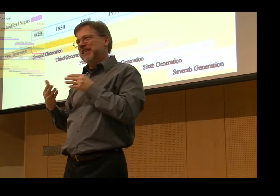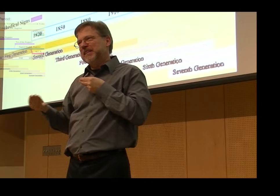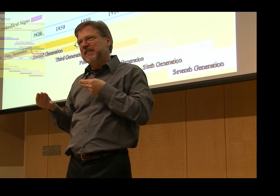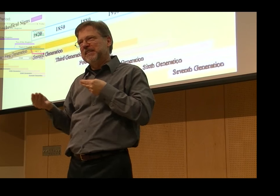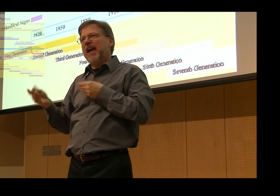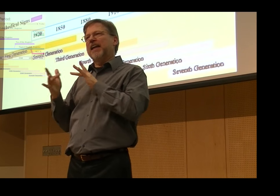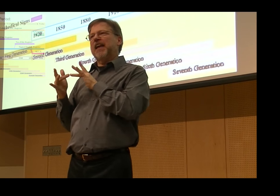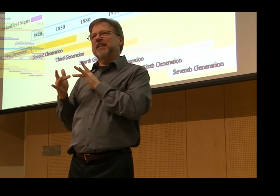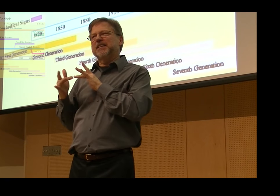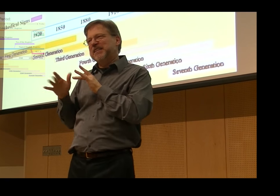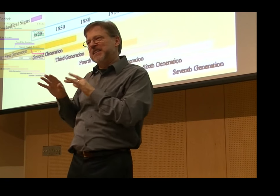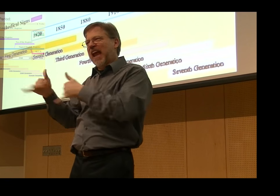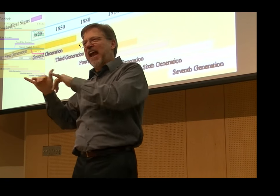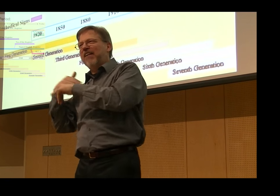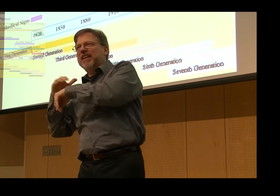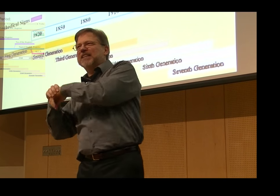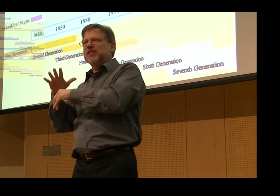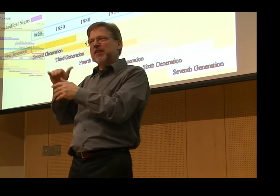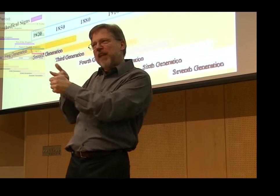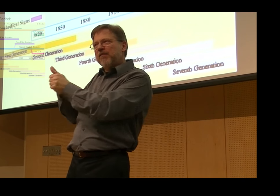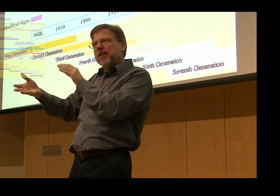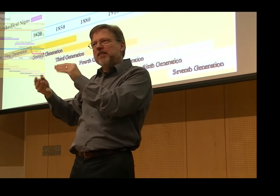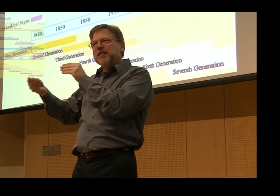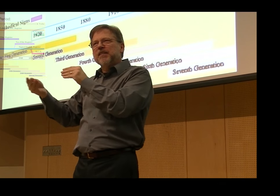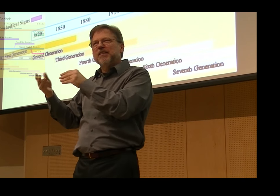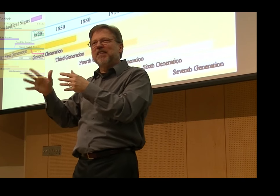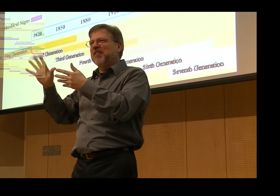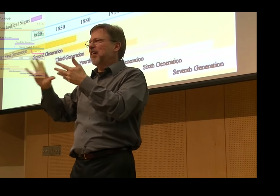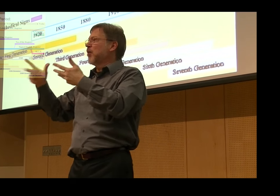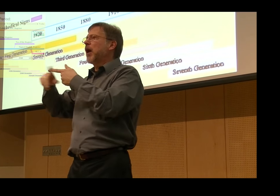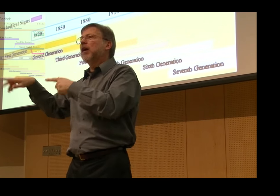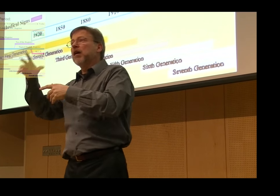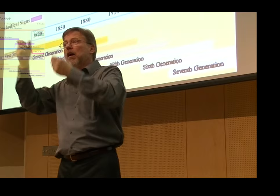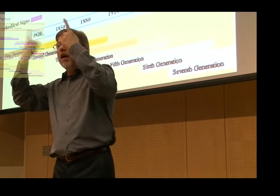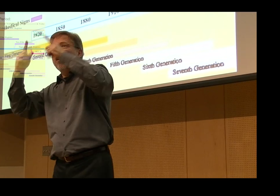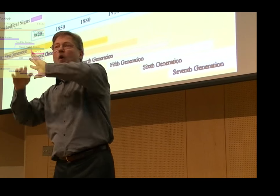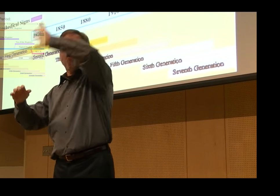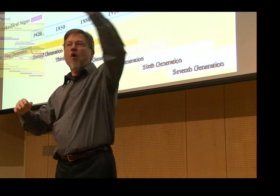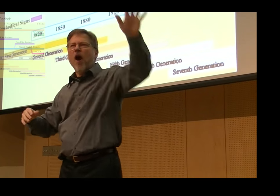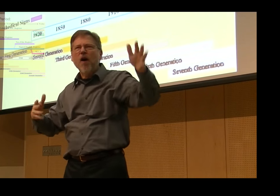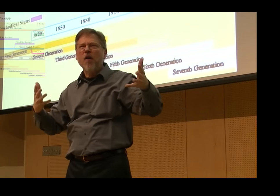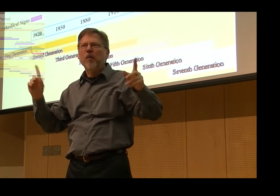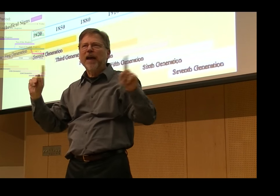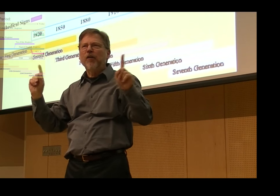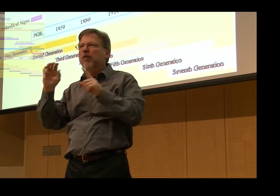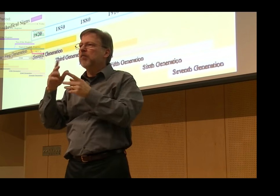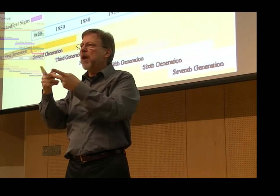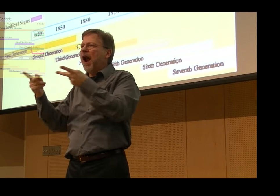It's natural in contact to have people trying to communicate and making adaptations